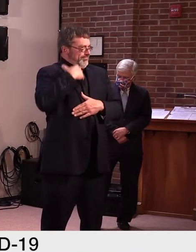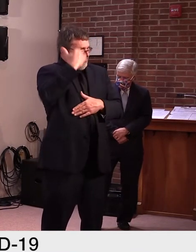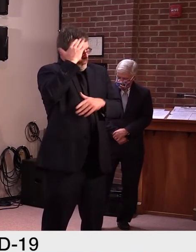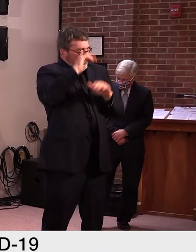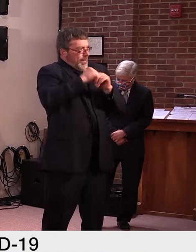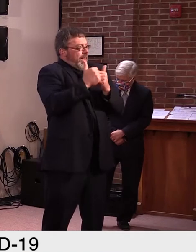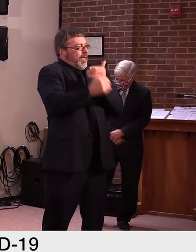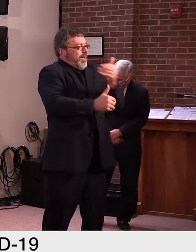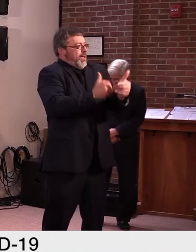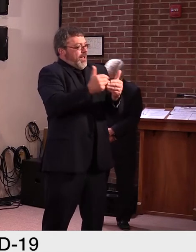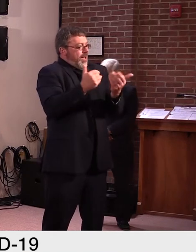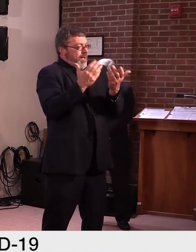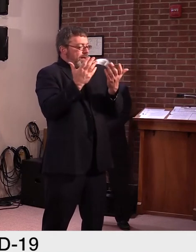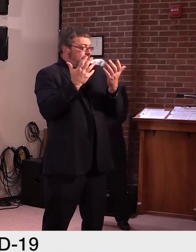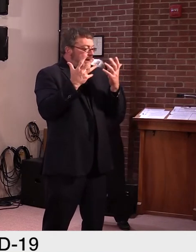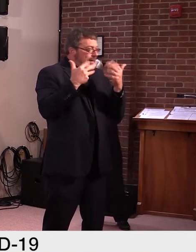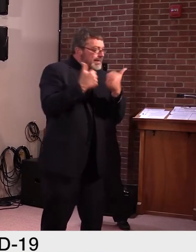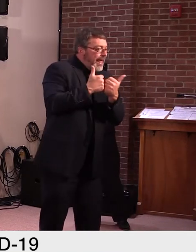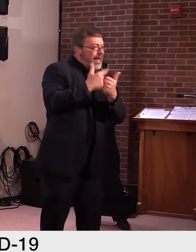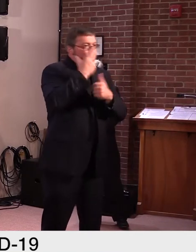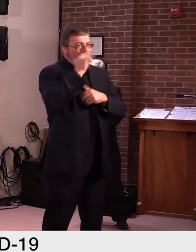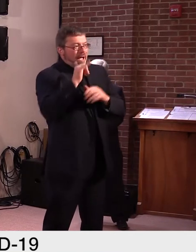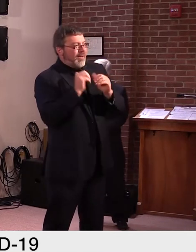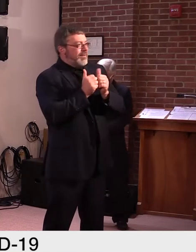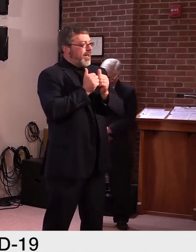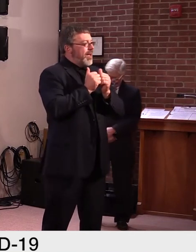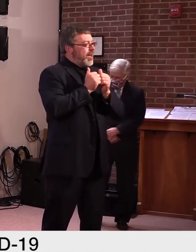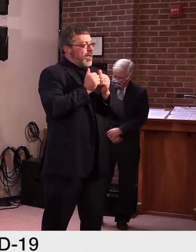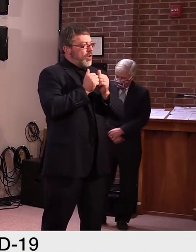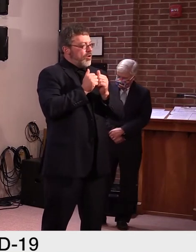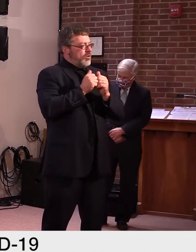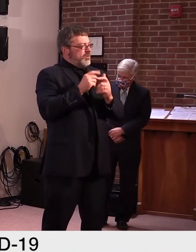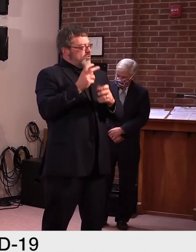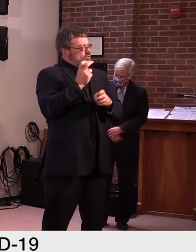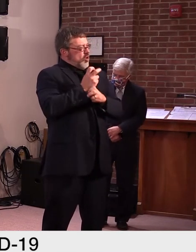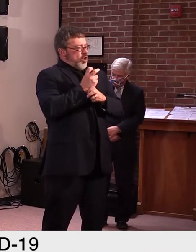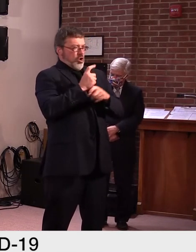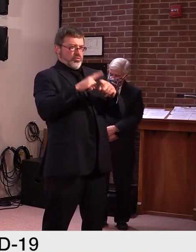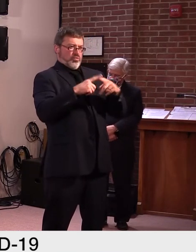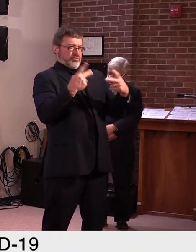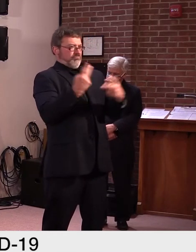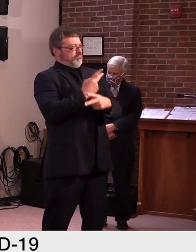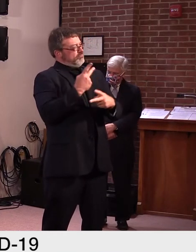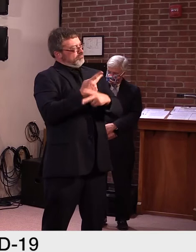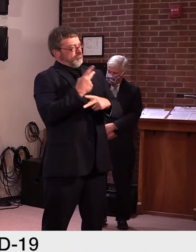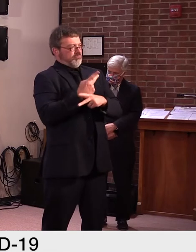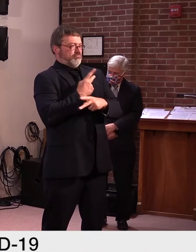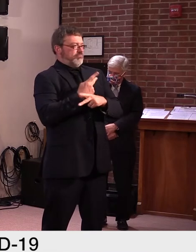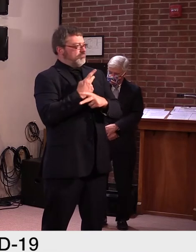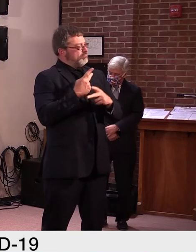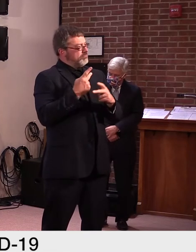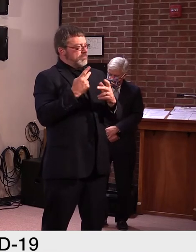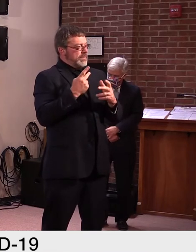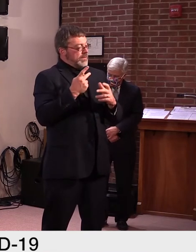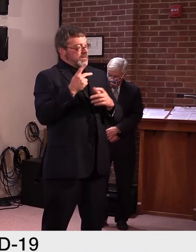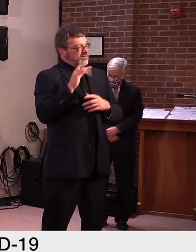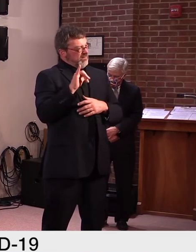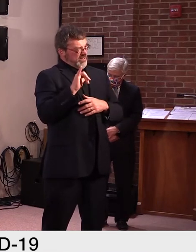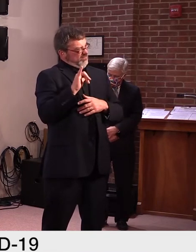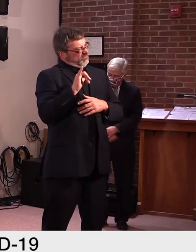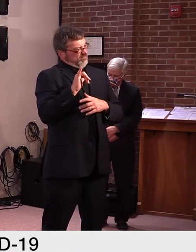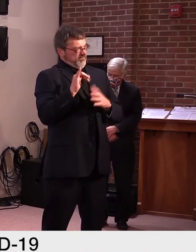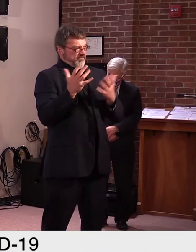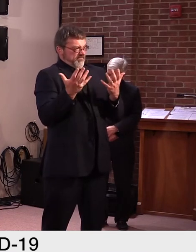and that's, that's no doubt part of the positive concern. Um, but I think, you know, the other aspect of this is not just, um, an